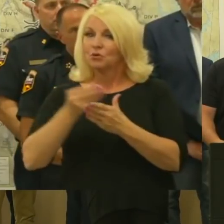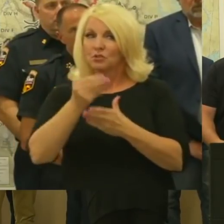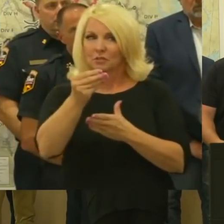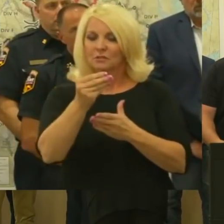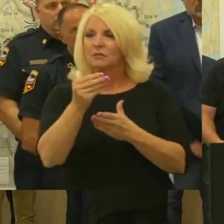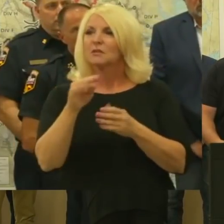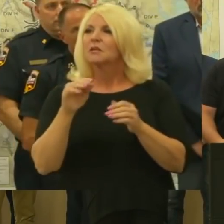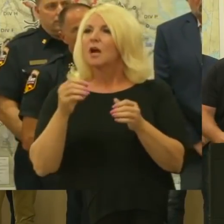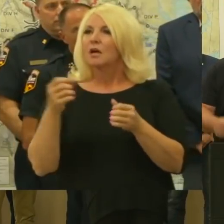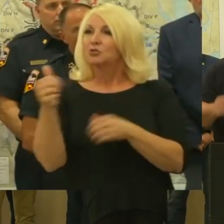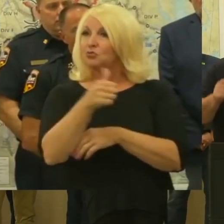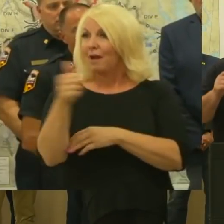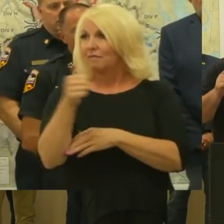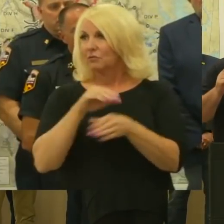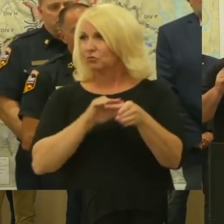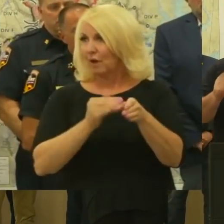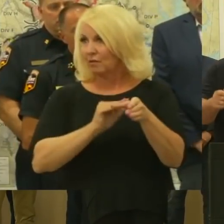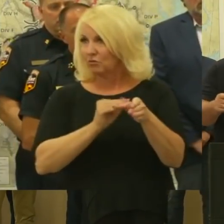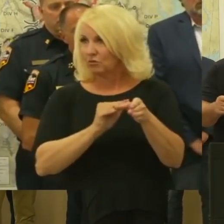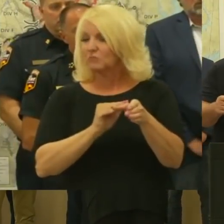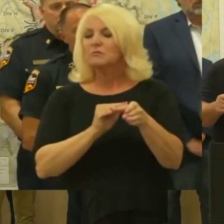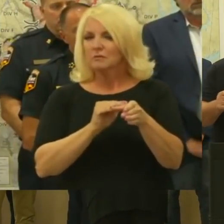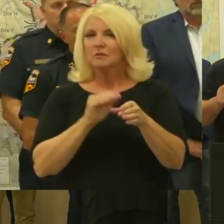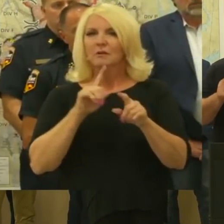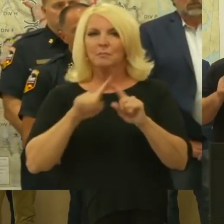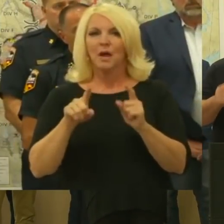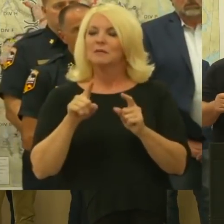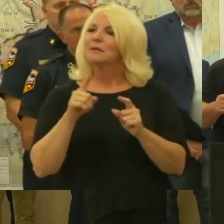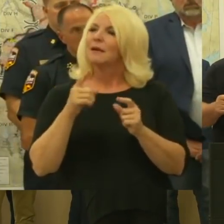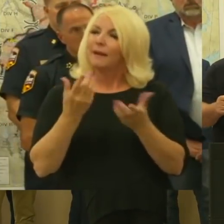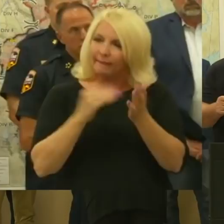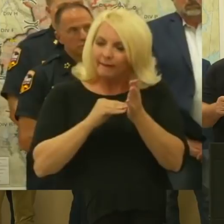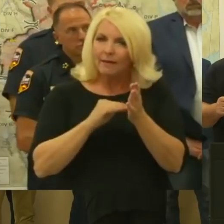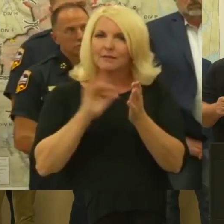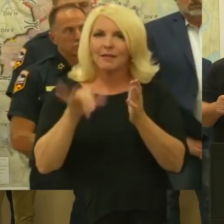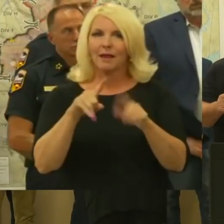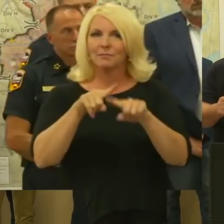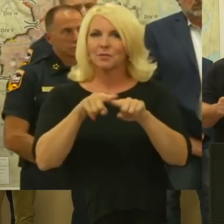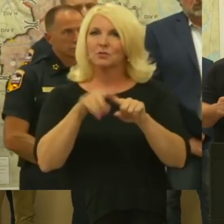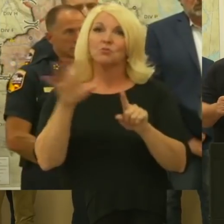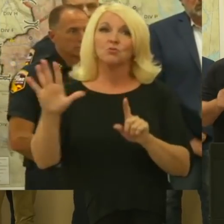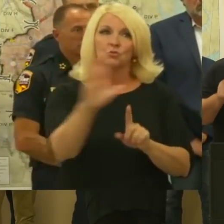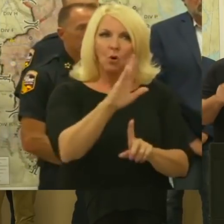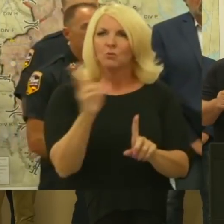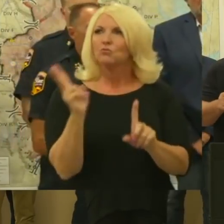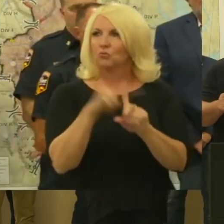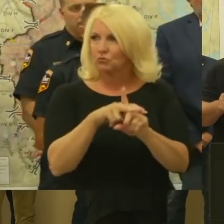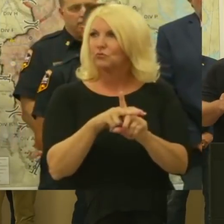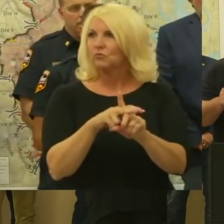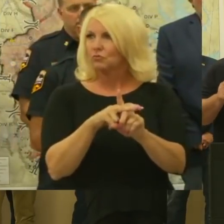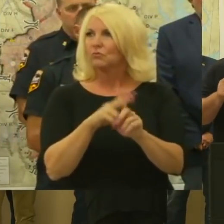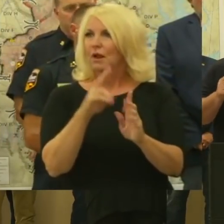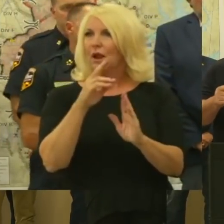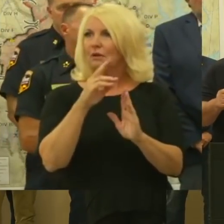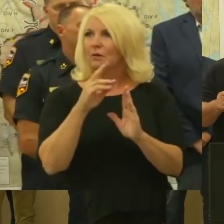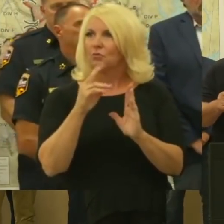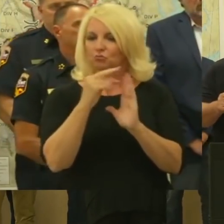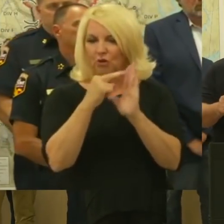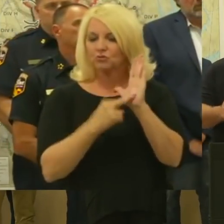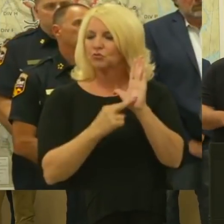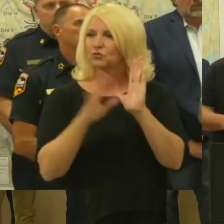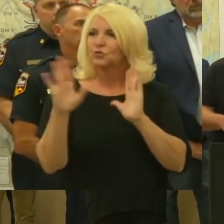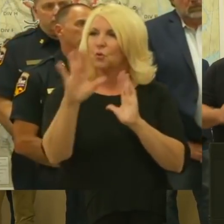is pretty quick. So what we need to do is it starts with people registering. Register right now. It allows us to send an inspector out to understand your